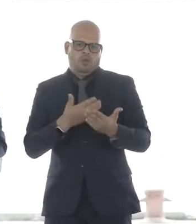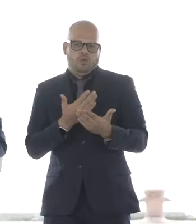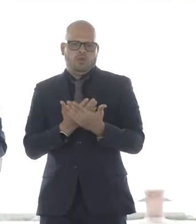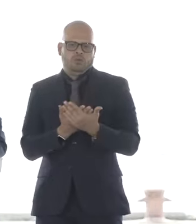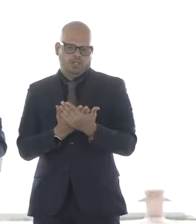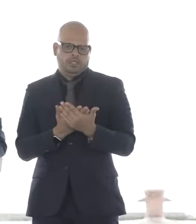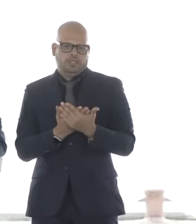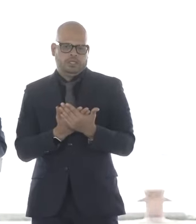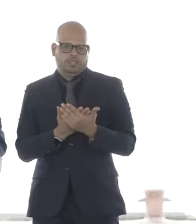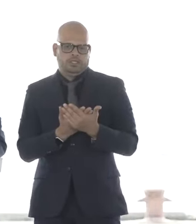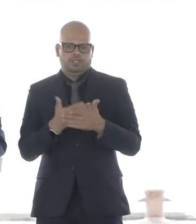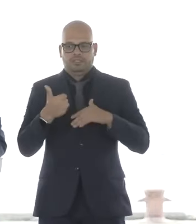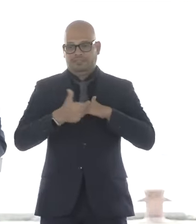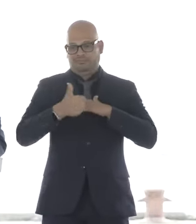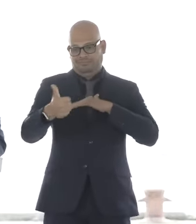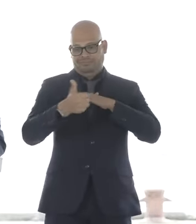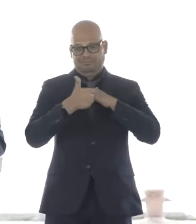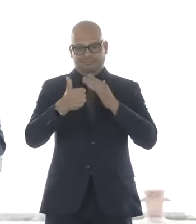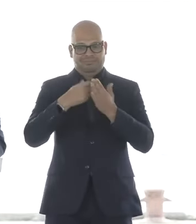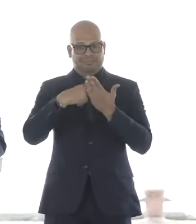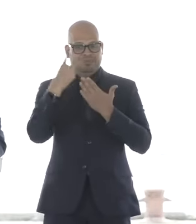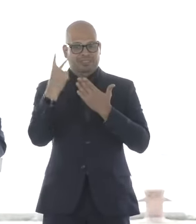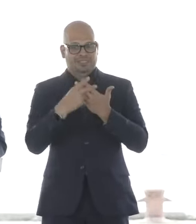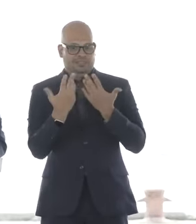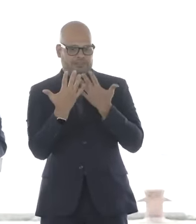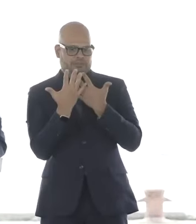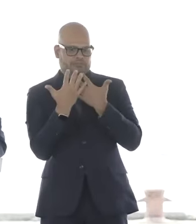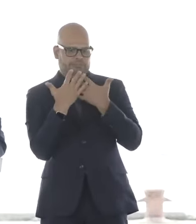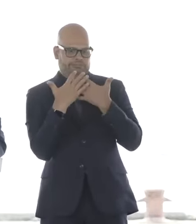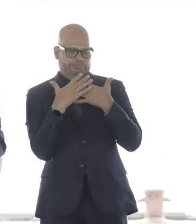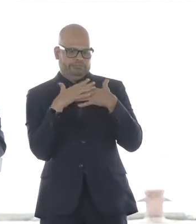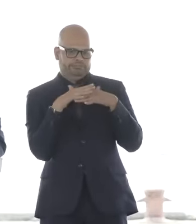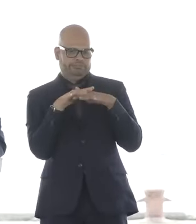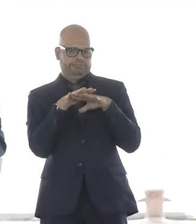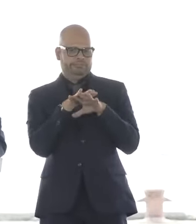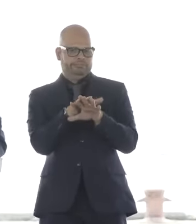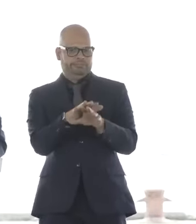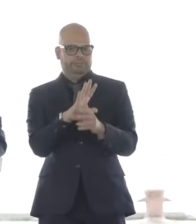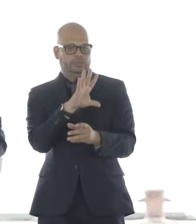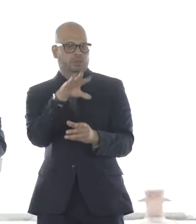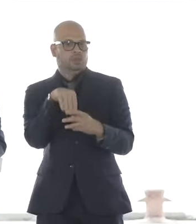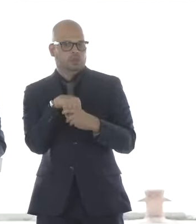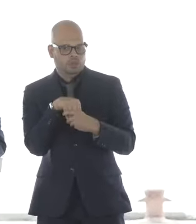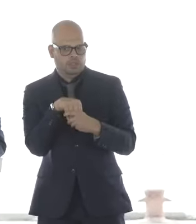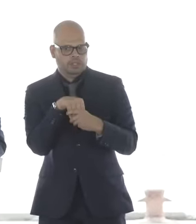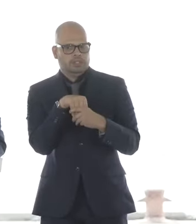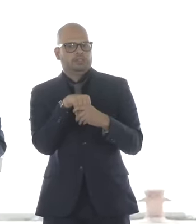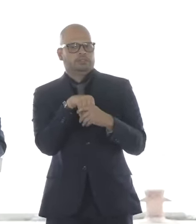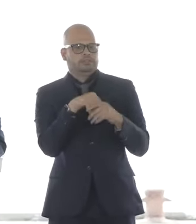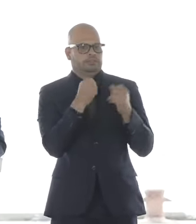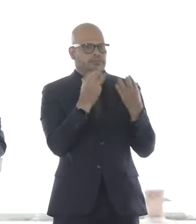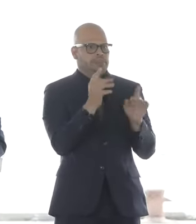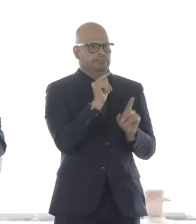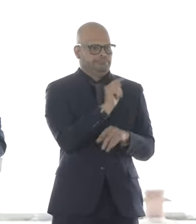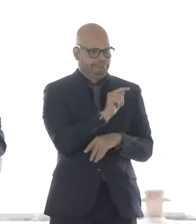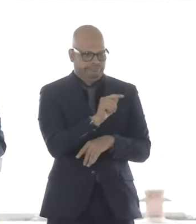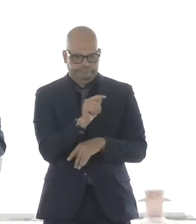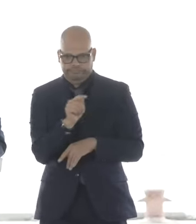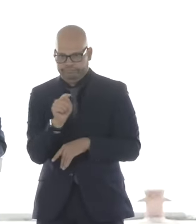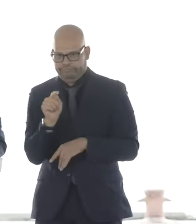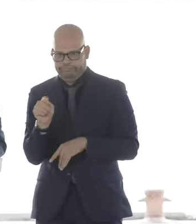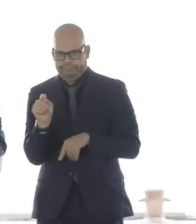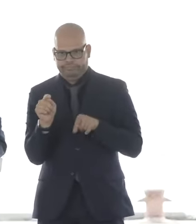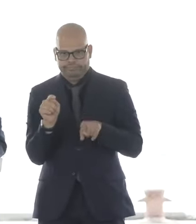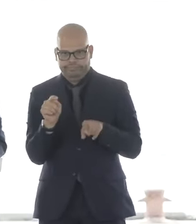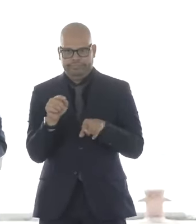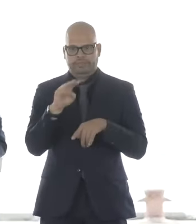maritime port nexus and including the maritime programs themselves. Our flagship discretionary grant